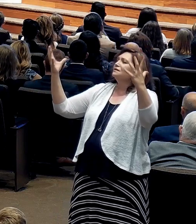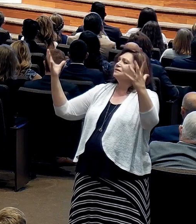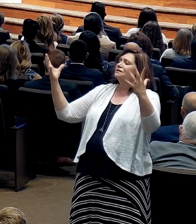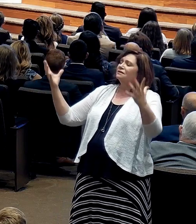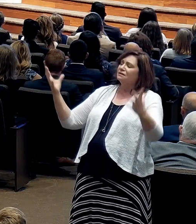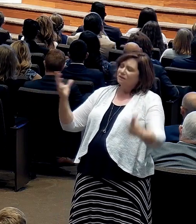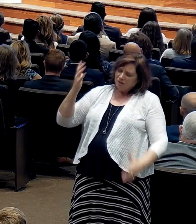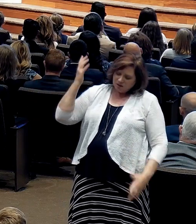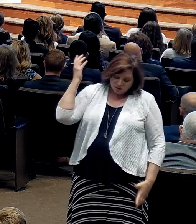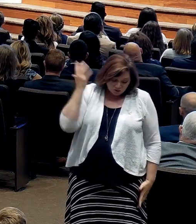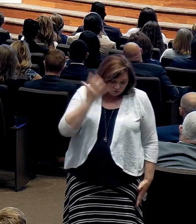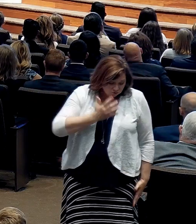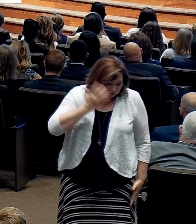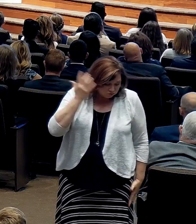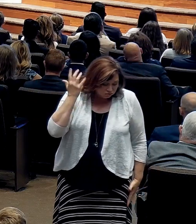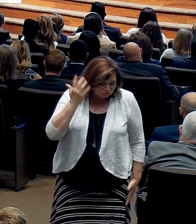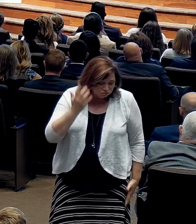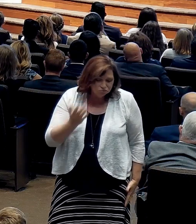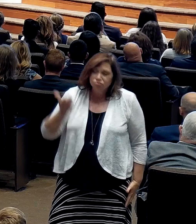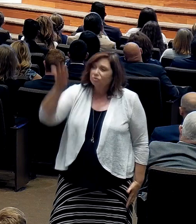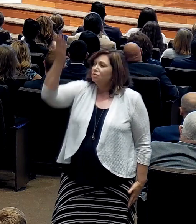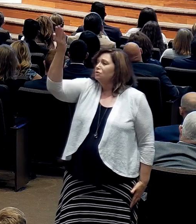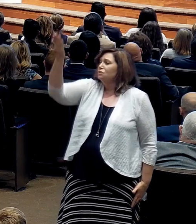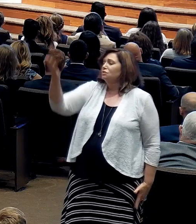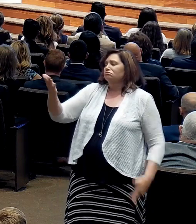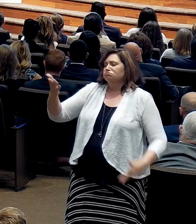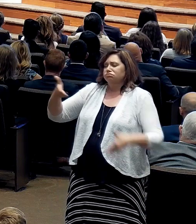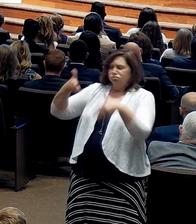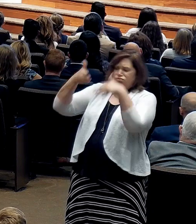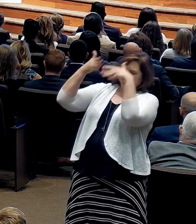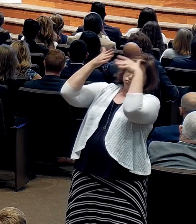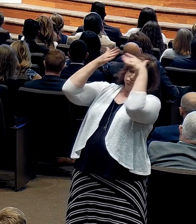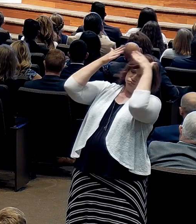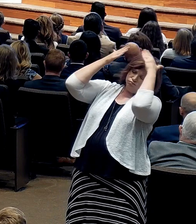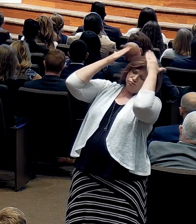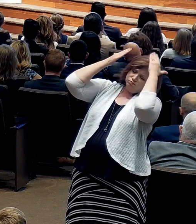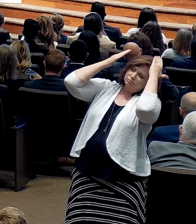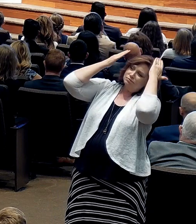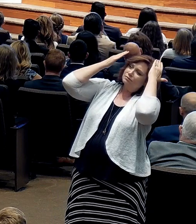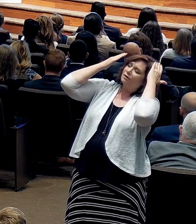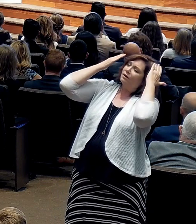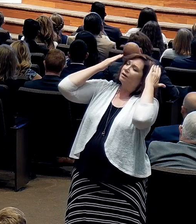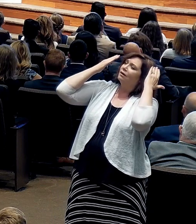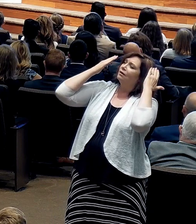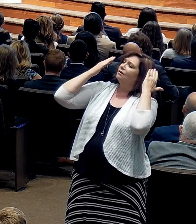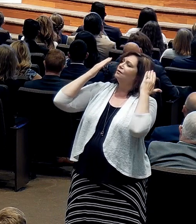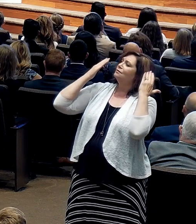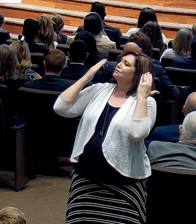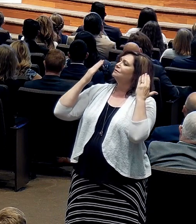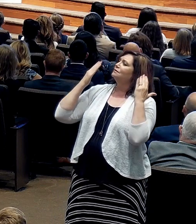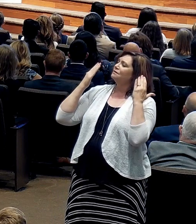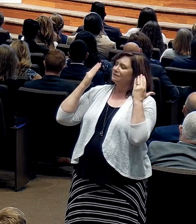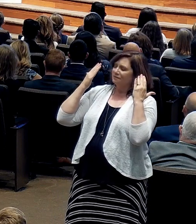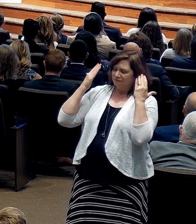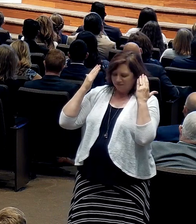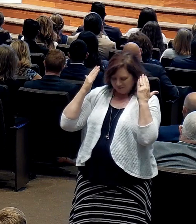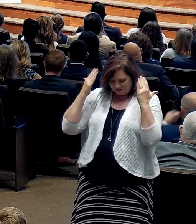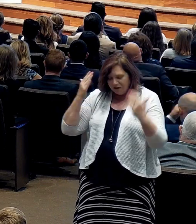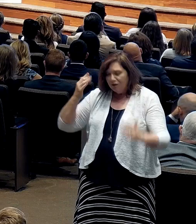Overwhelmed, so overwhelmed, forever I will sing,